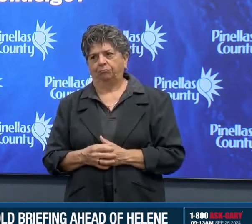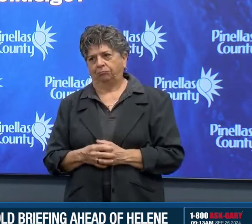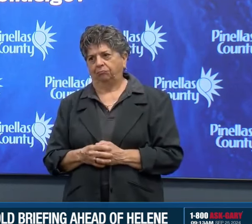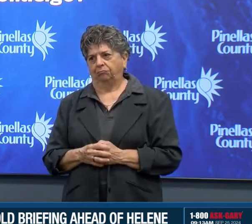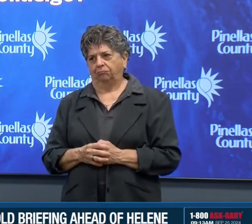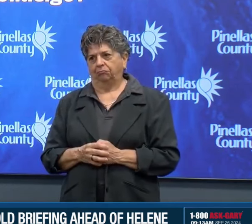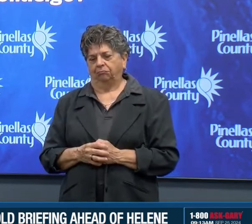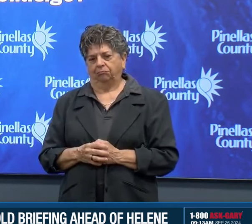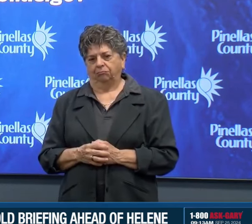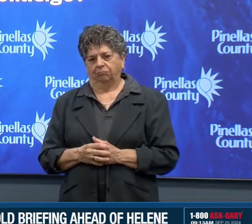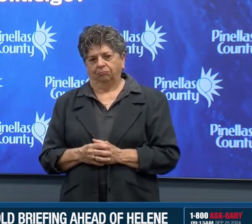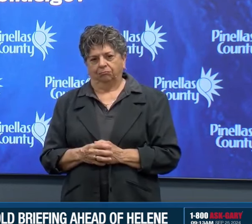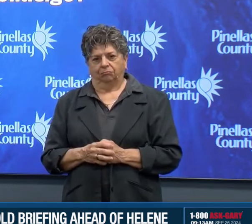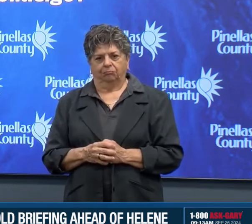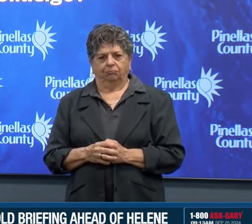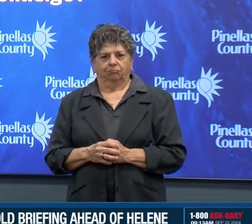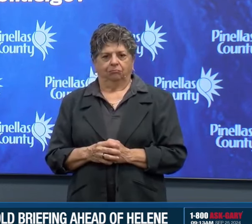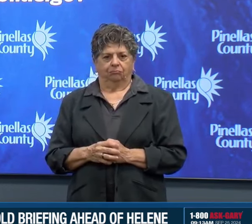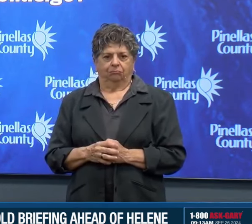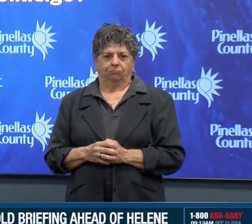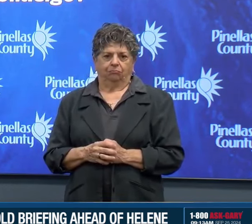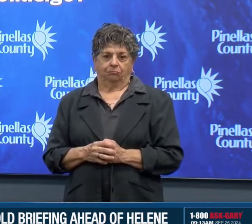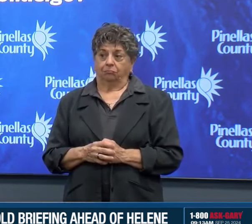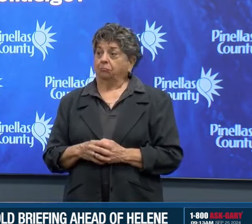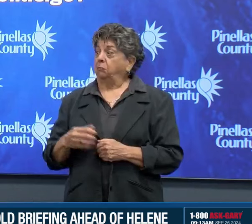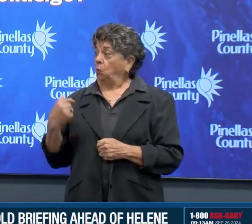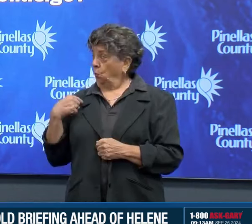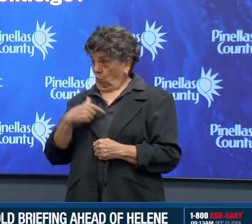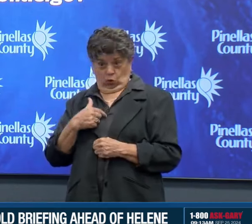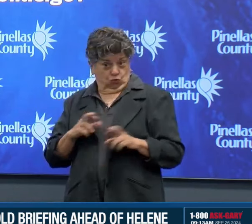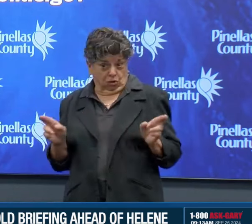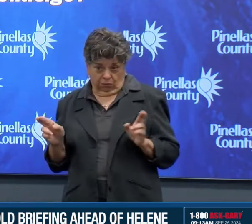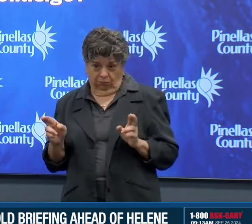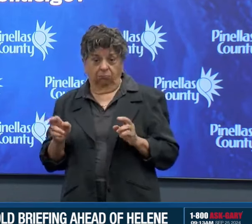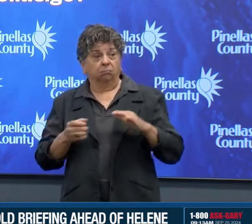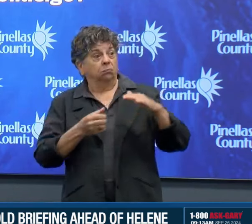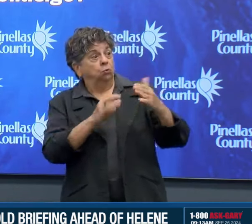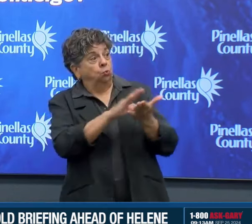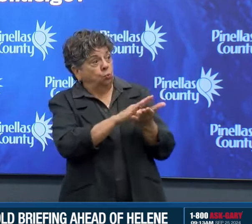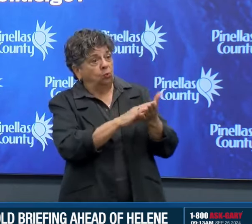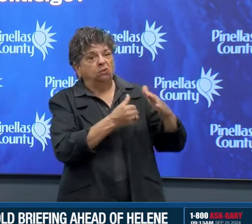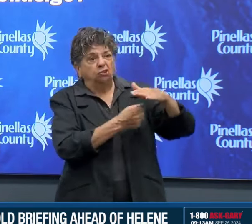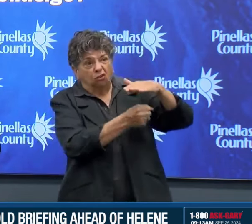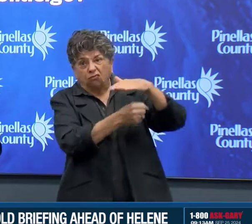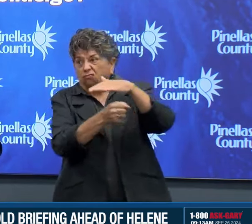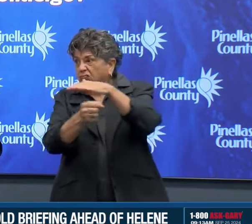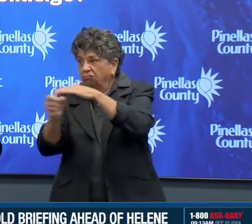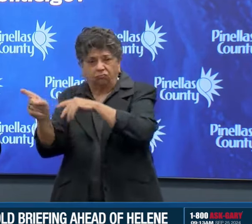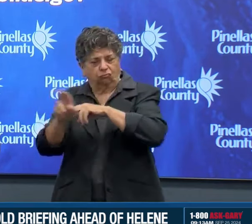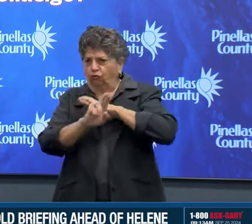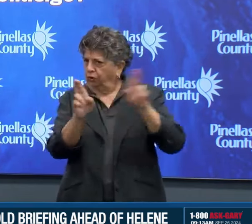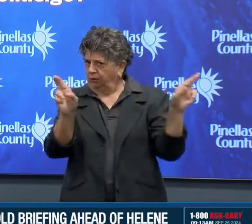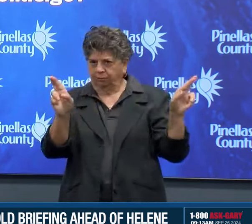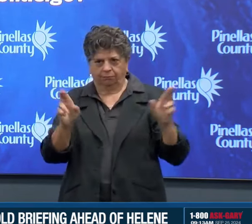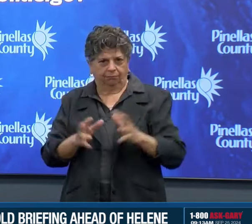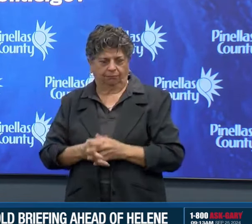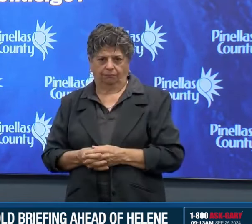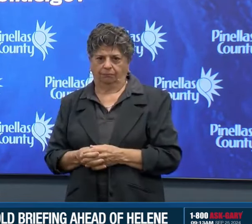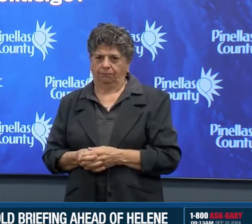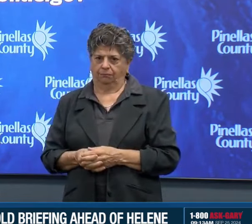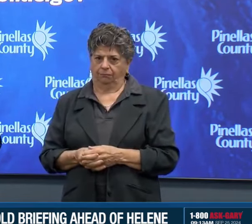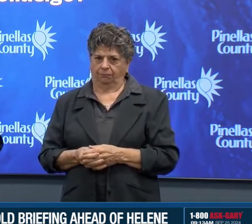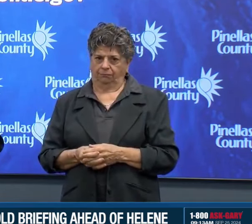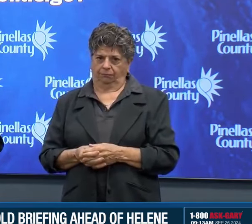But we need to do that before the conditions worsen. To our media partners, and I was listening this morning,